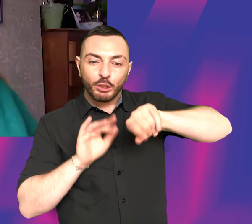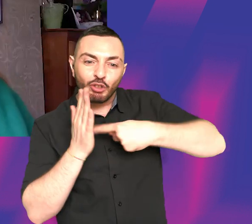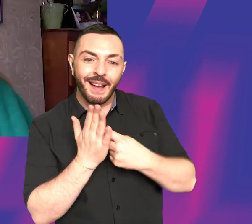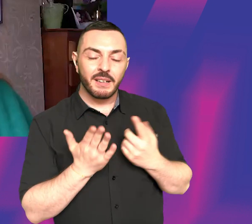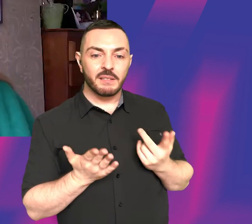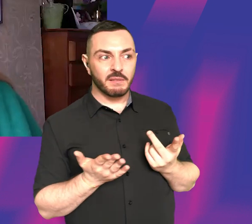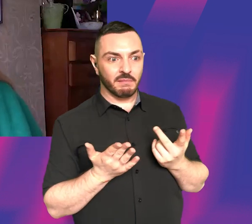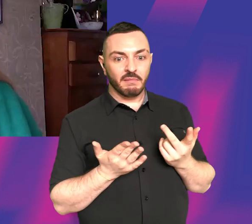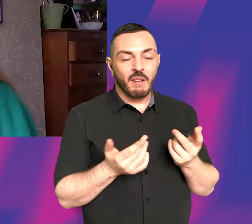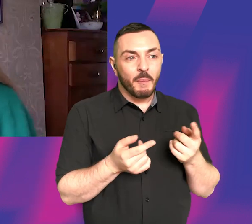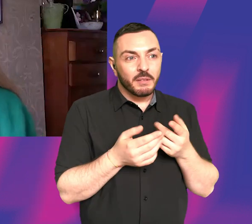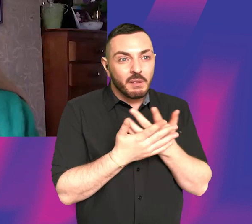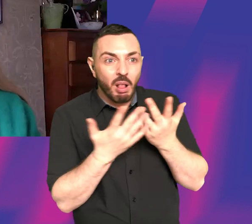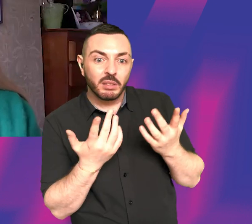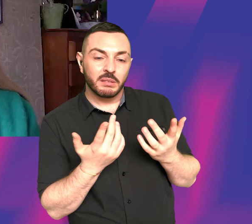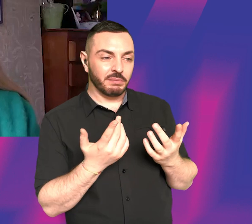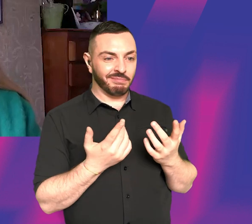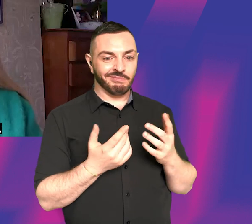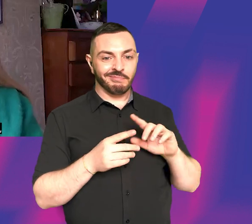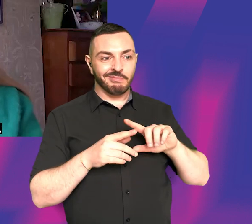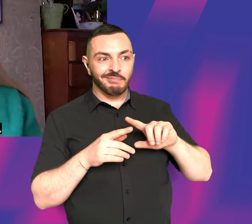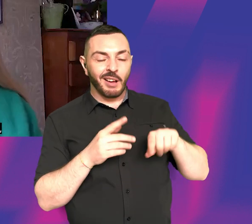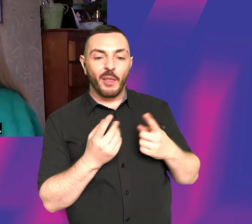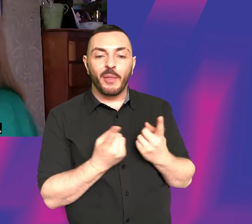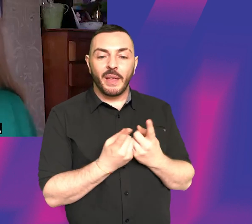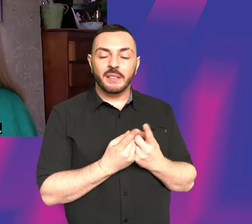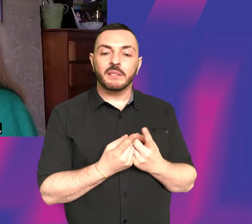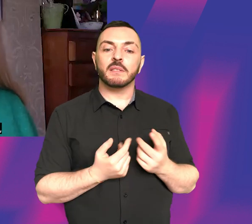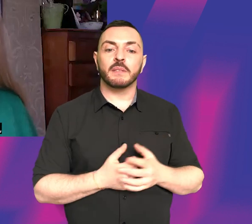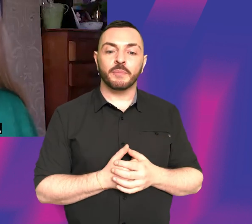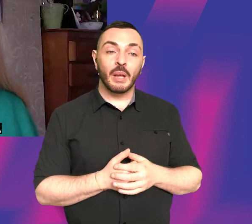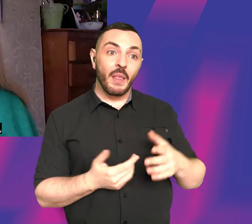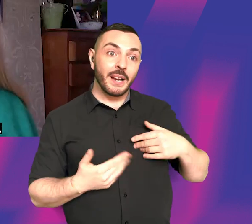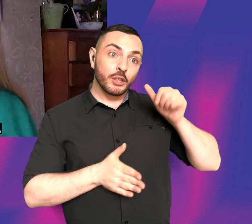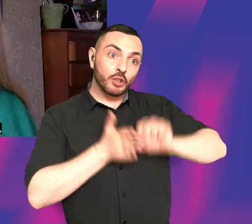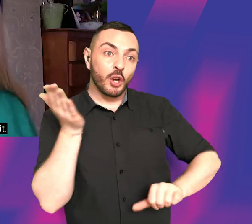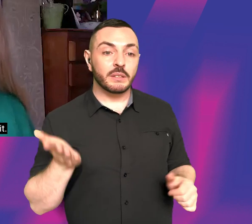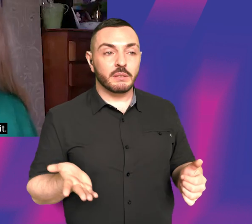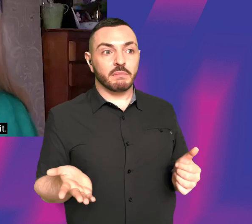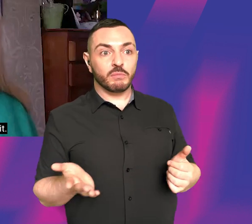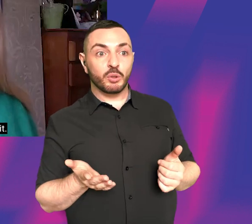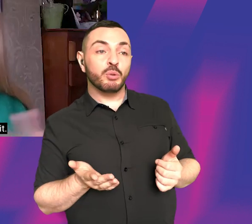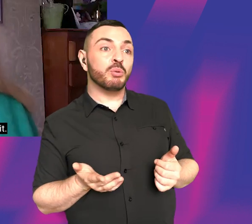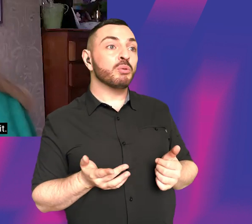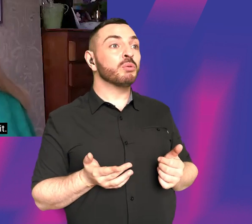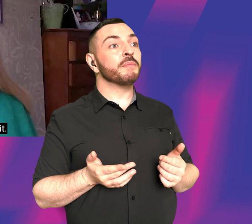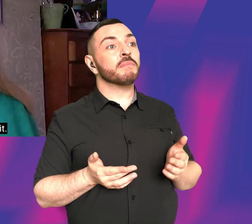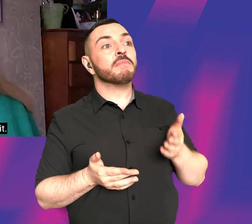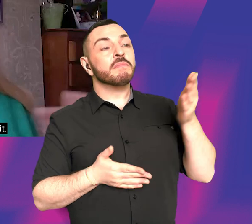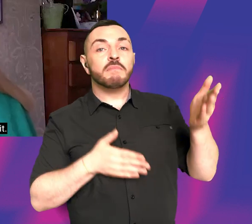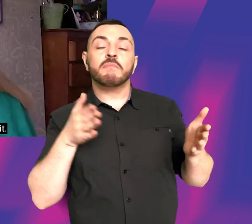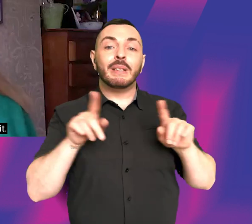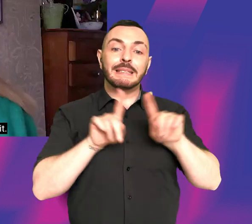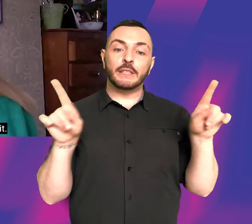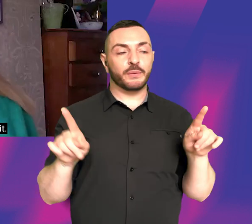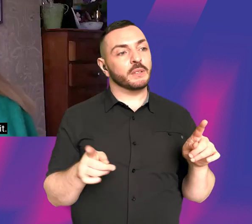like, but then there's all of these other things that I have going as well. So then I started to branch out into like writing different kinds of screenplays